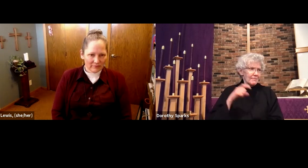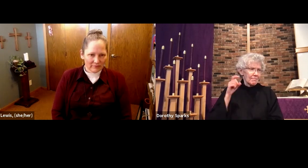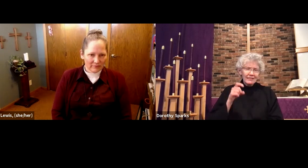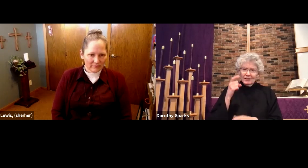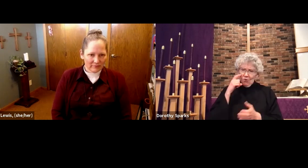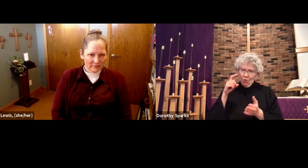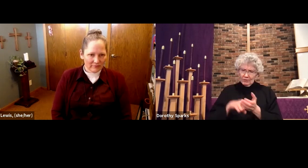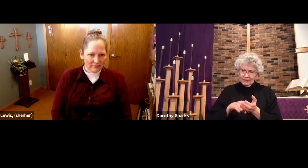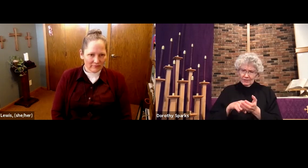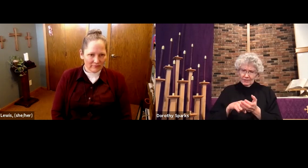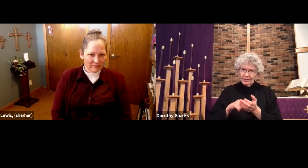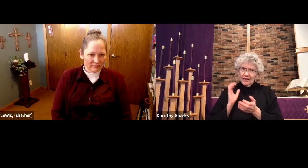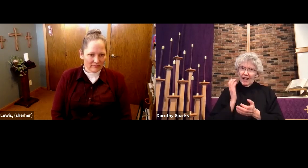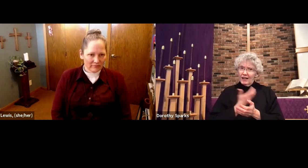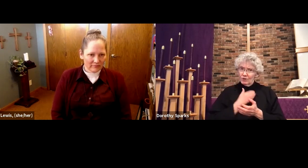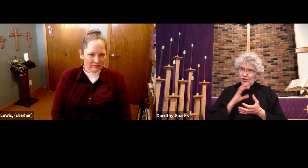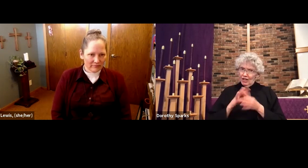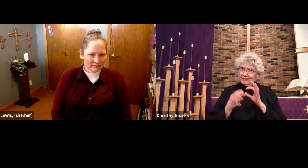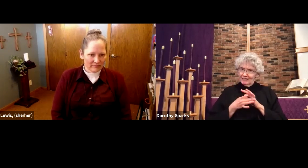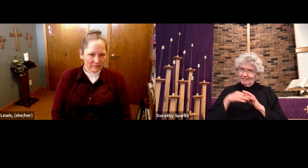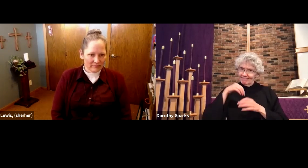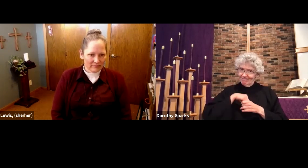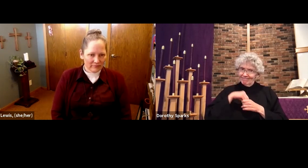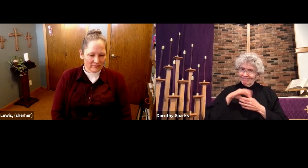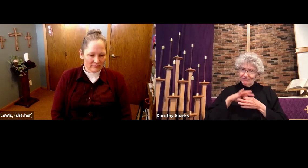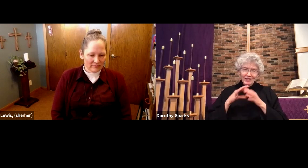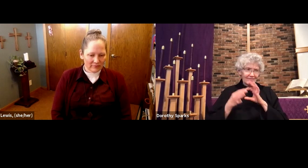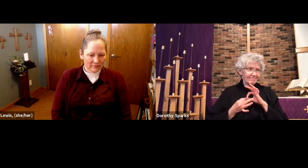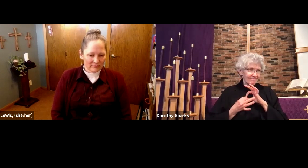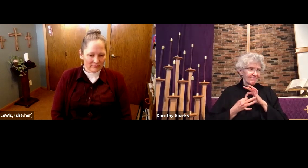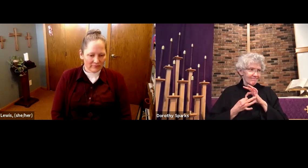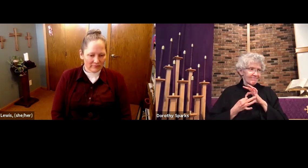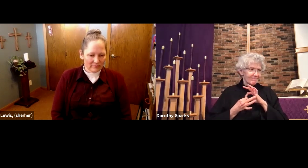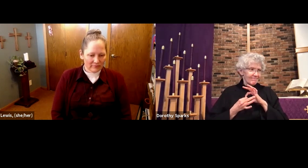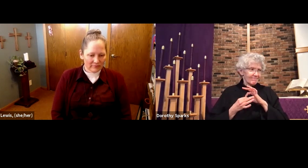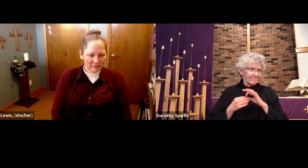First, we become aware of the chains.